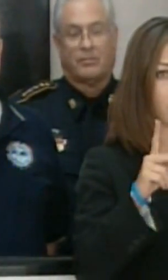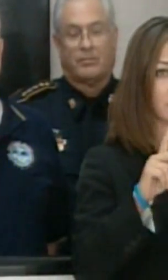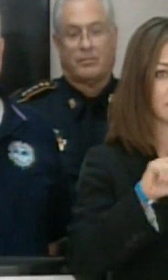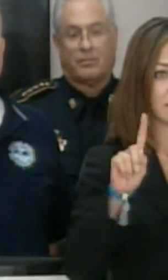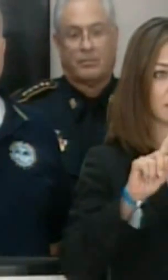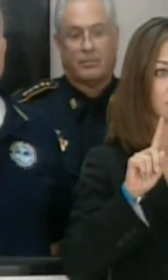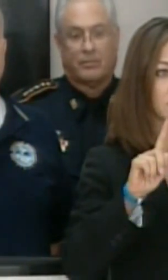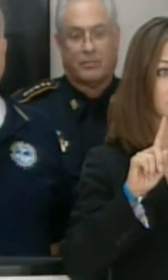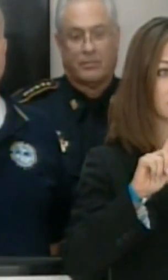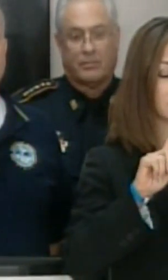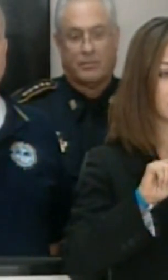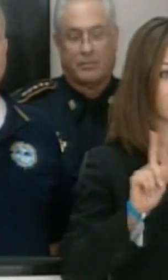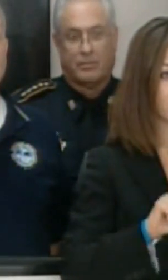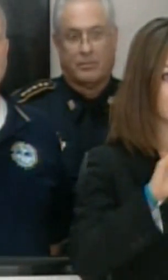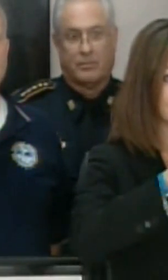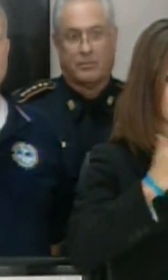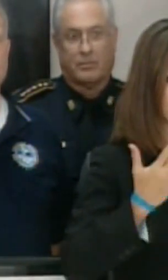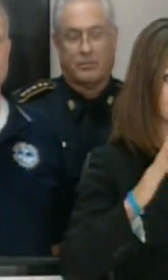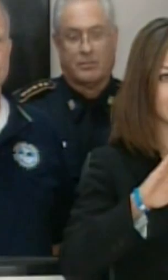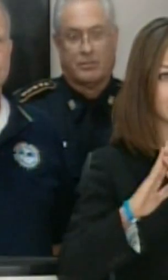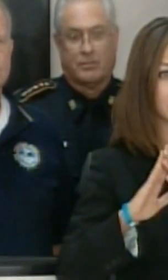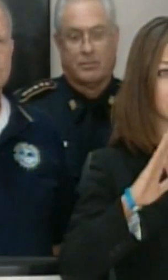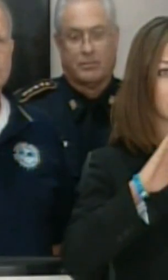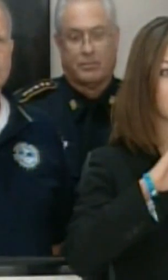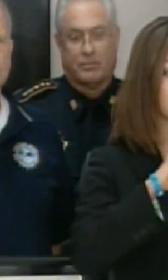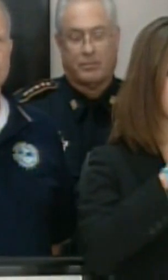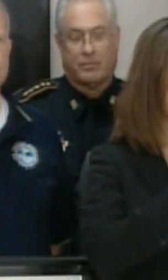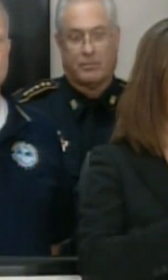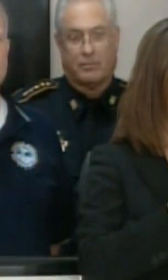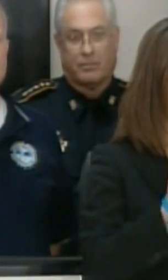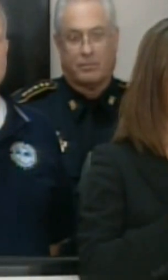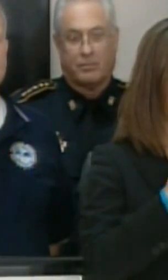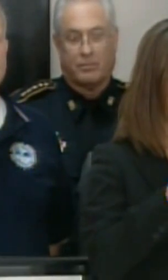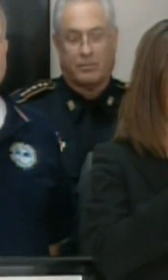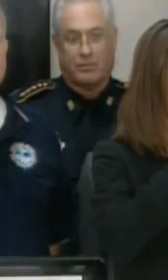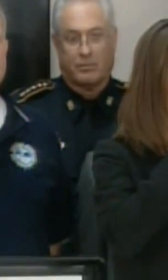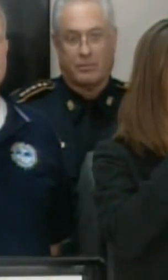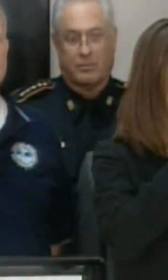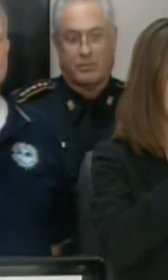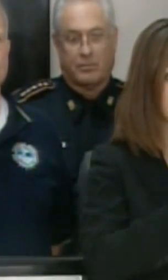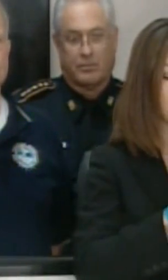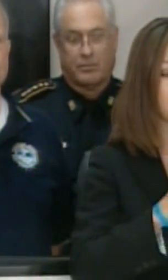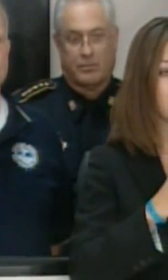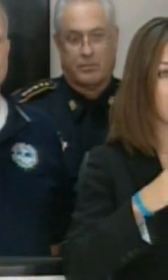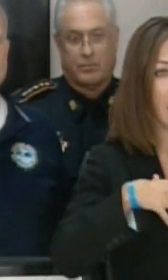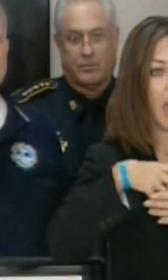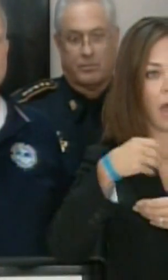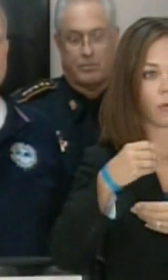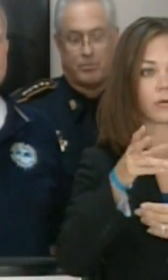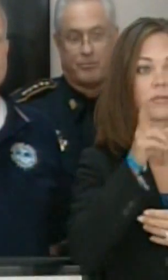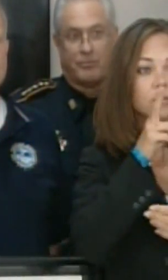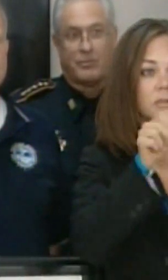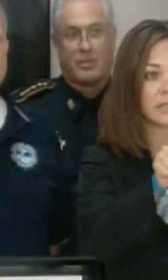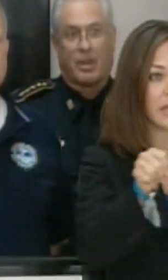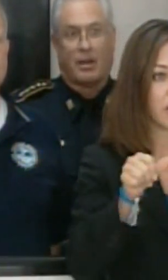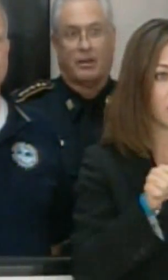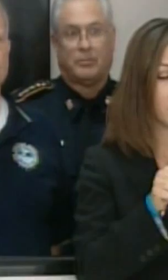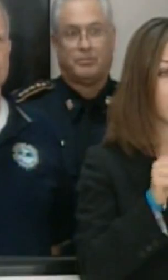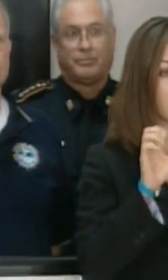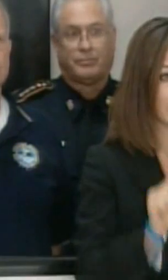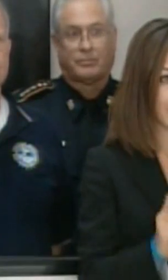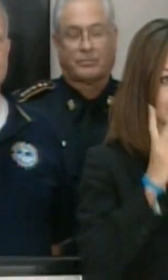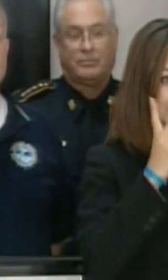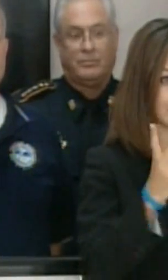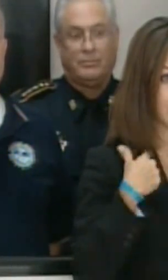different cities, cities, some citizens of Houston, some outside of Houston that may have access to this